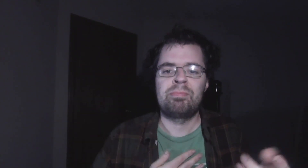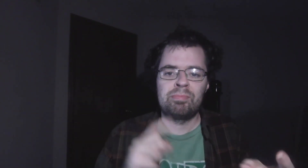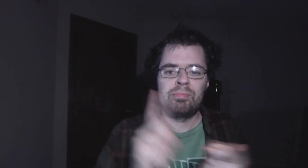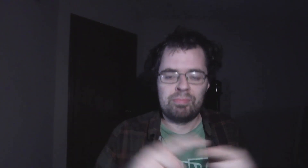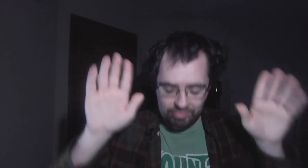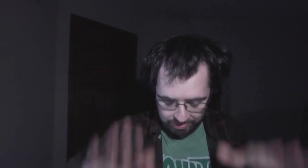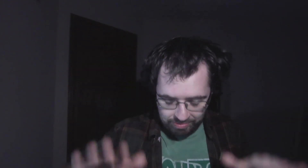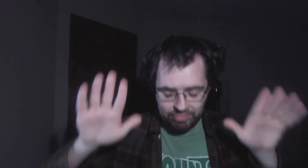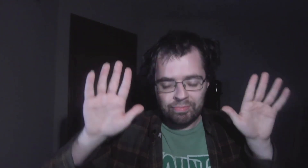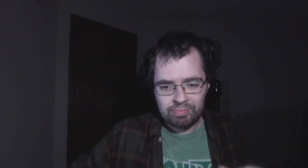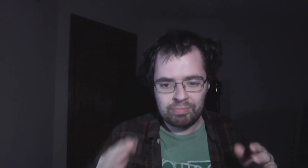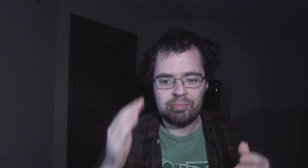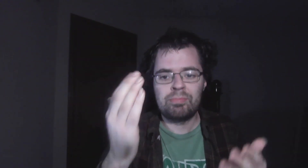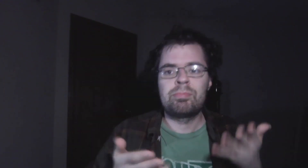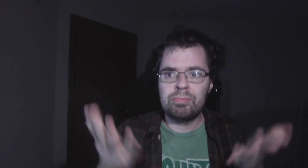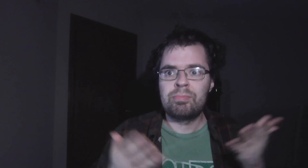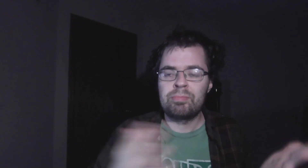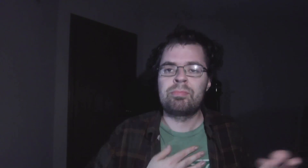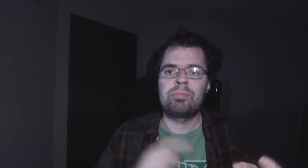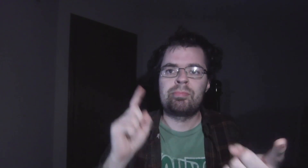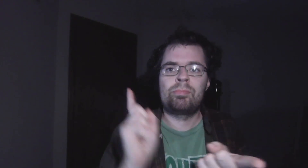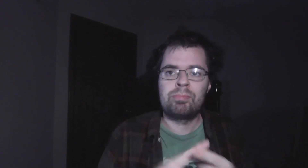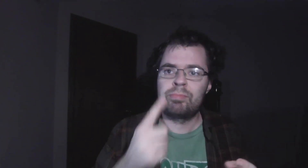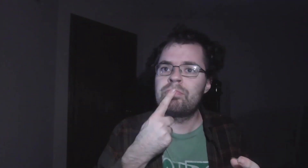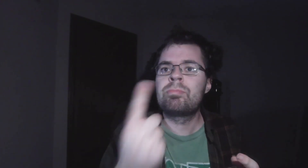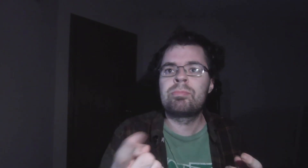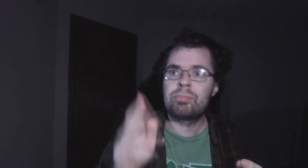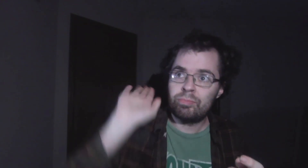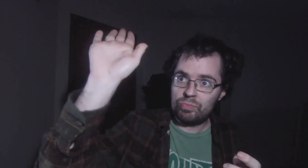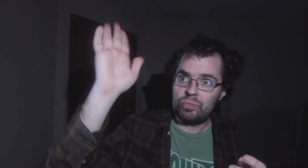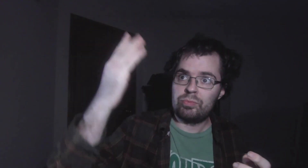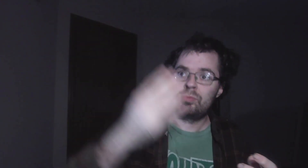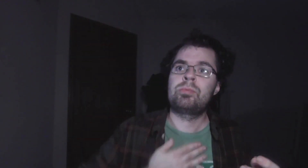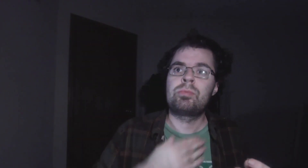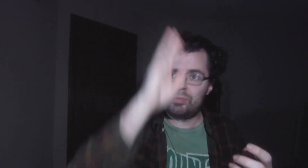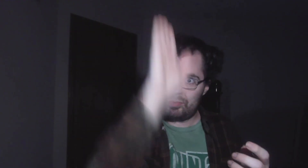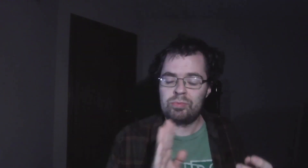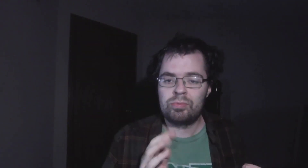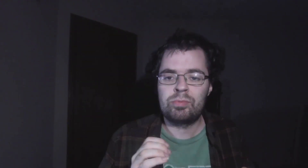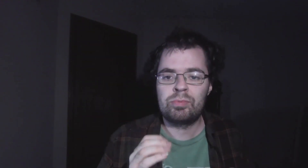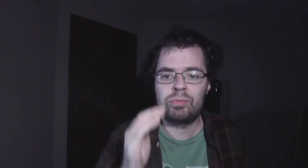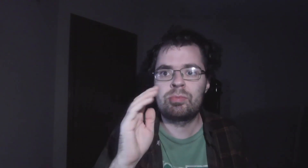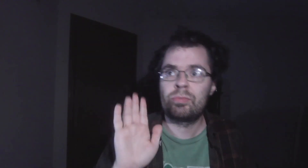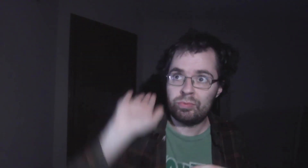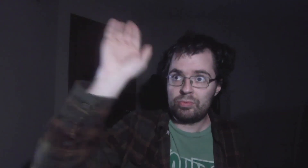I am to bow down. Here I am to say that you're my God. You're